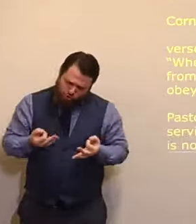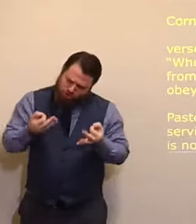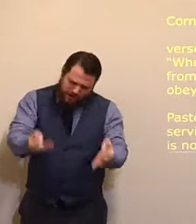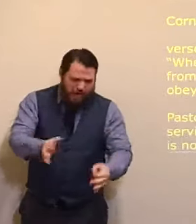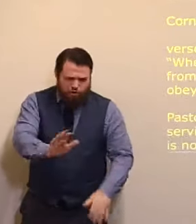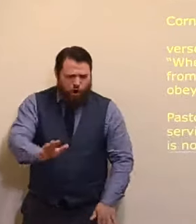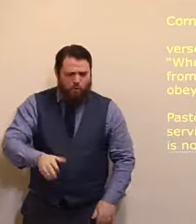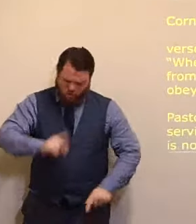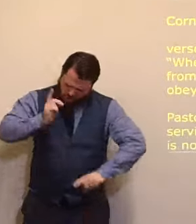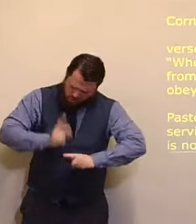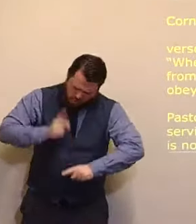this is done.